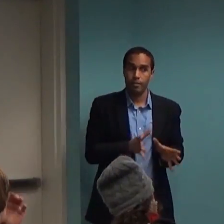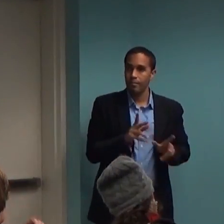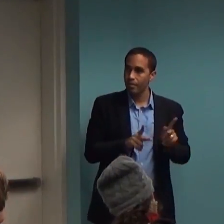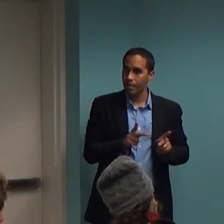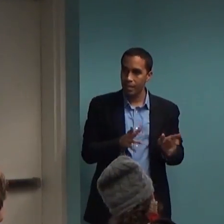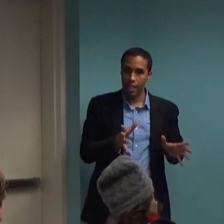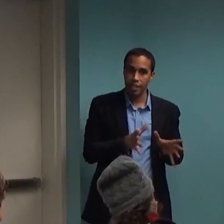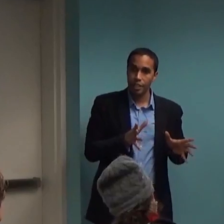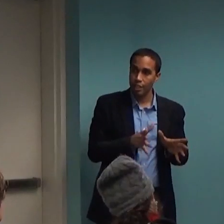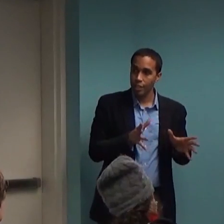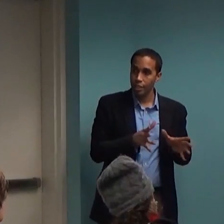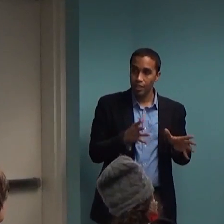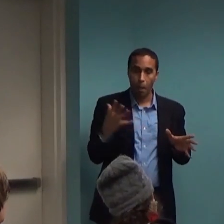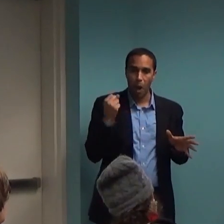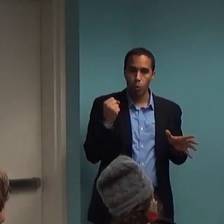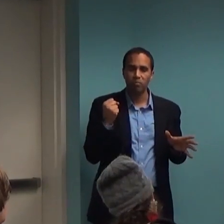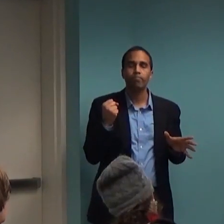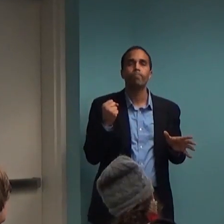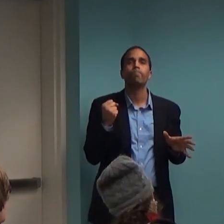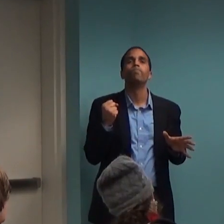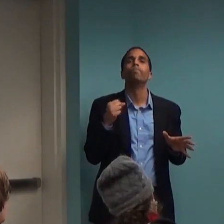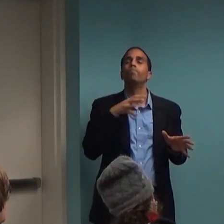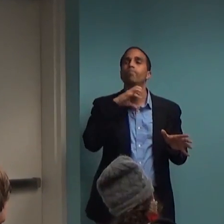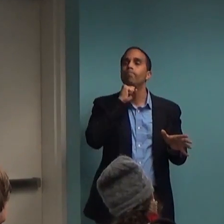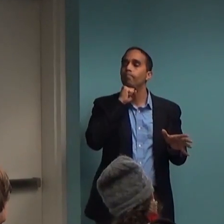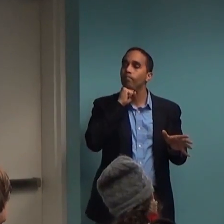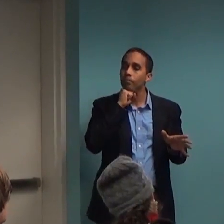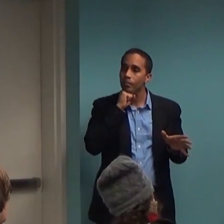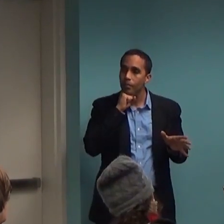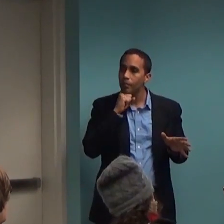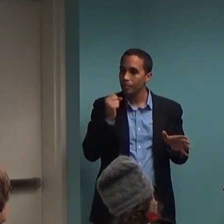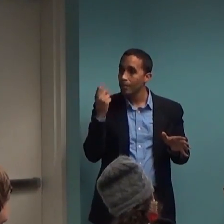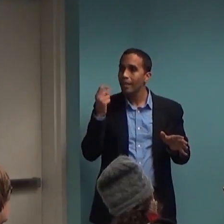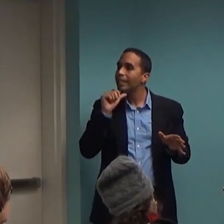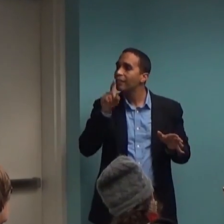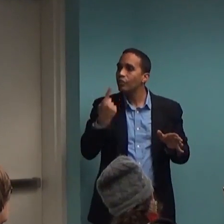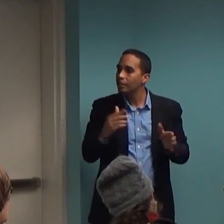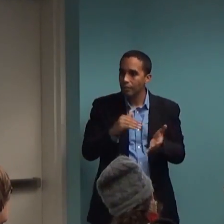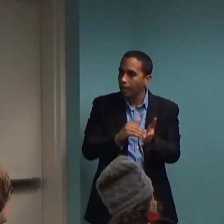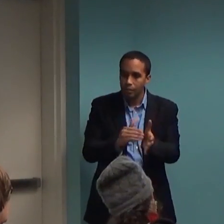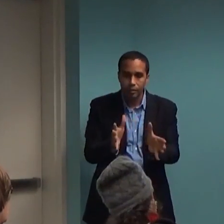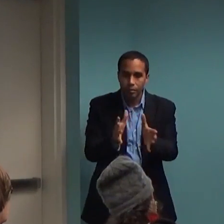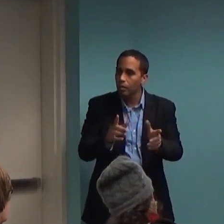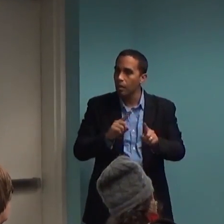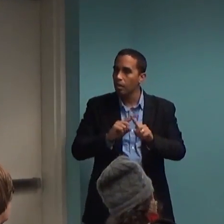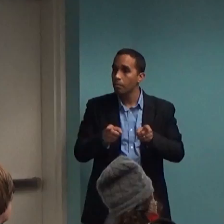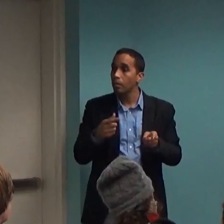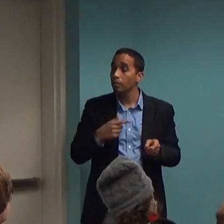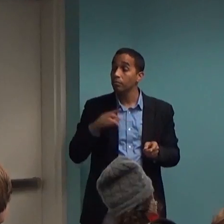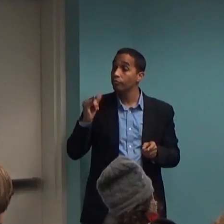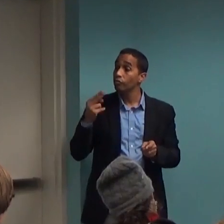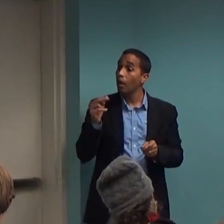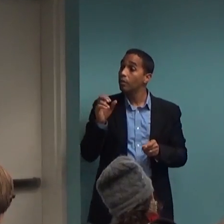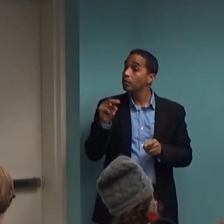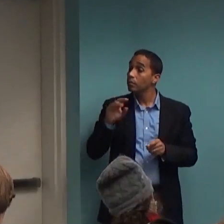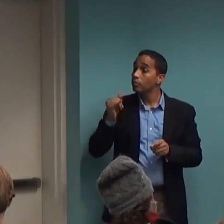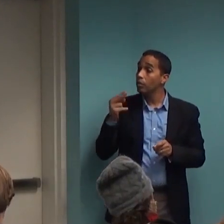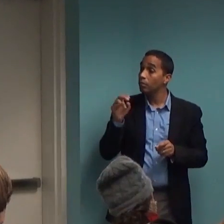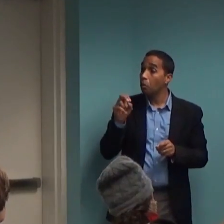tangled up in it, wasn't just doctors prescribing. Johnson & Johnson was saying, yeah, we haven't really shown this to help, but, yeah, we're cool